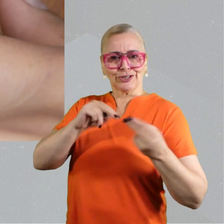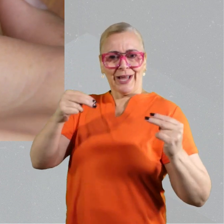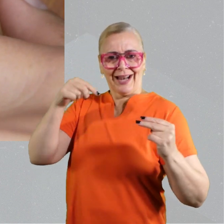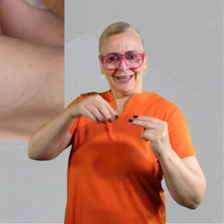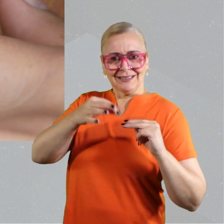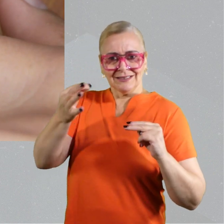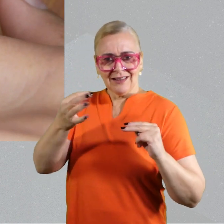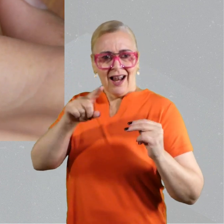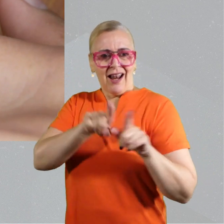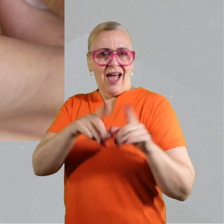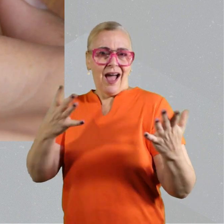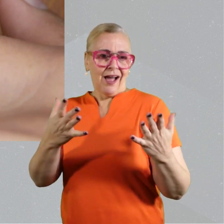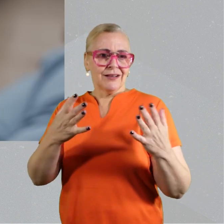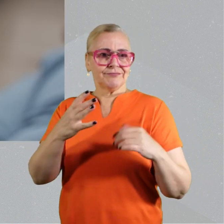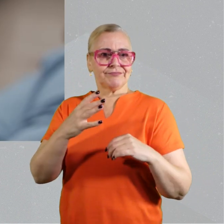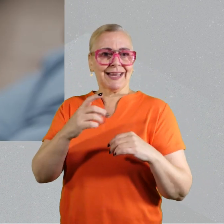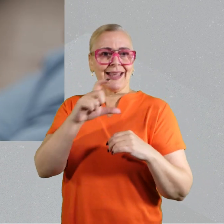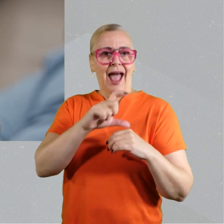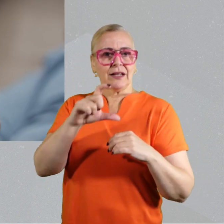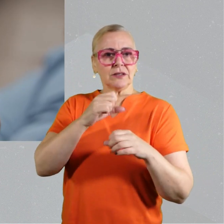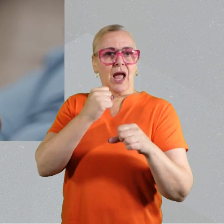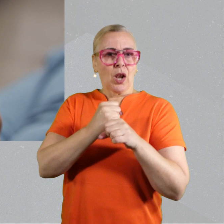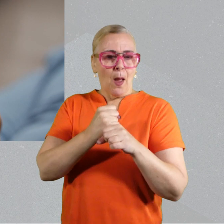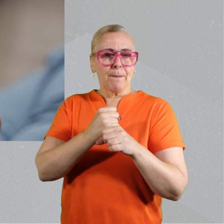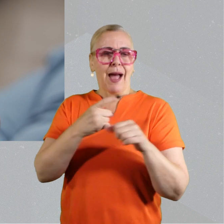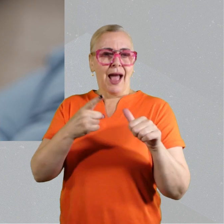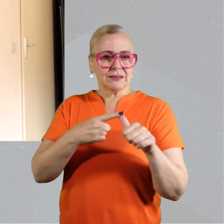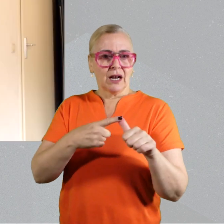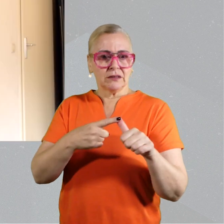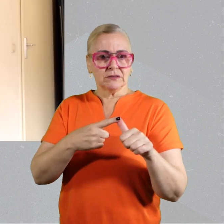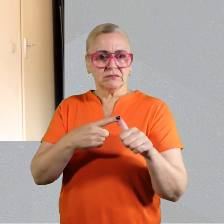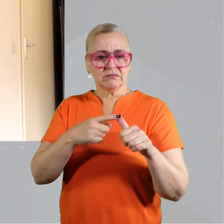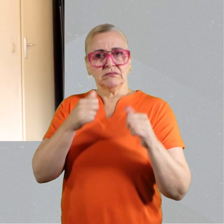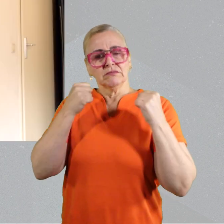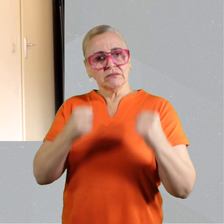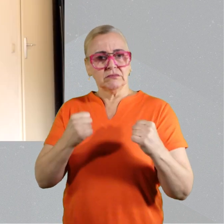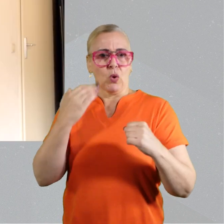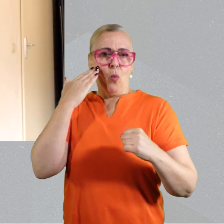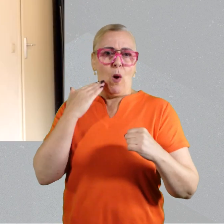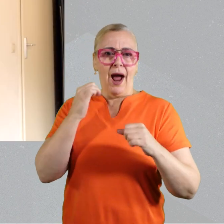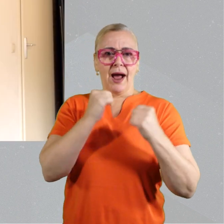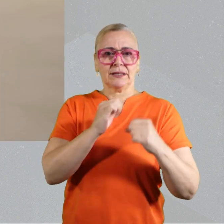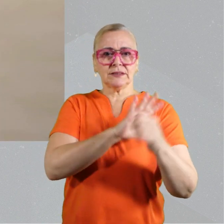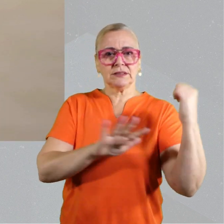innovation in clinical care as we actually need. So we need to be smart about our research.